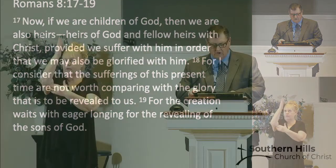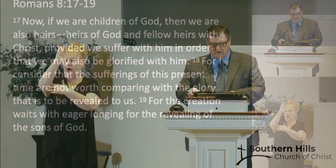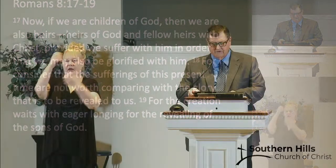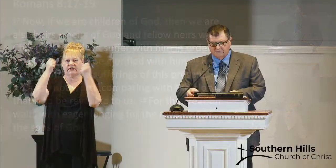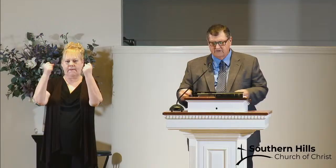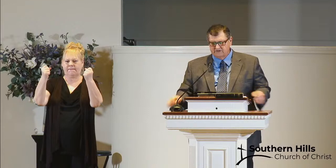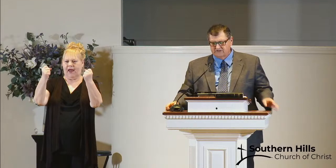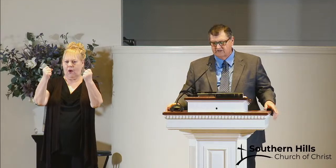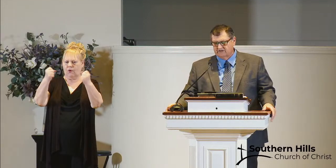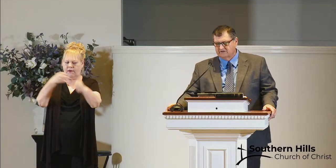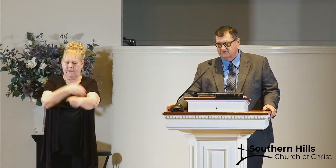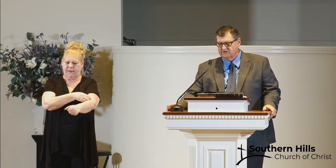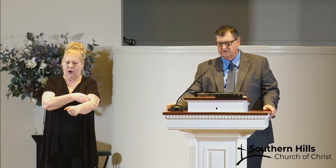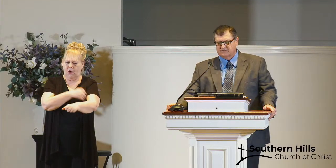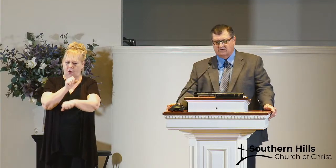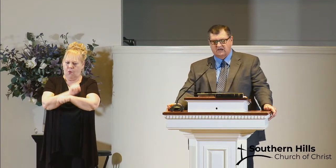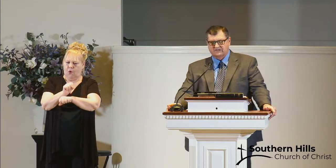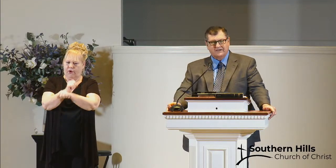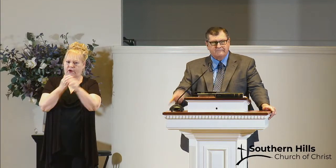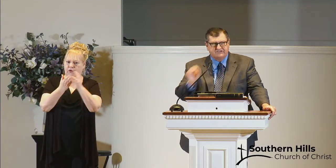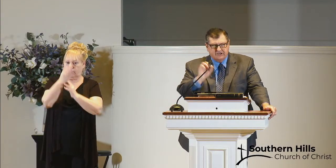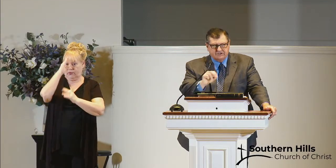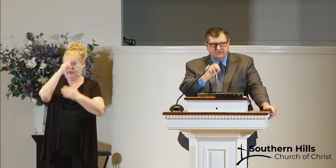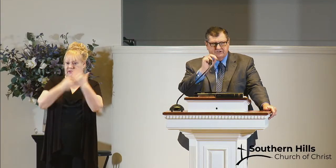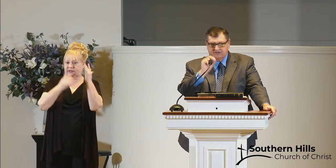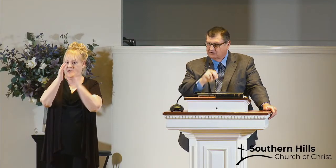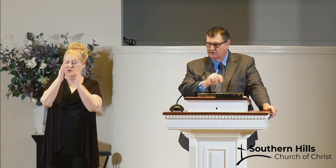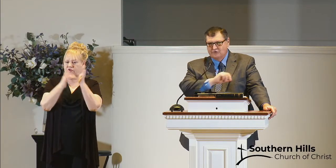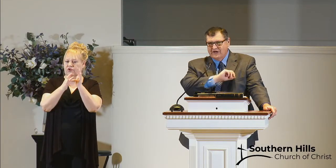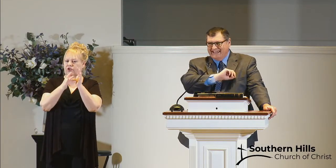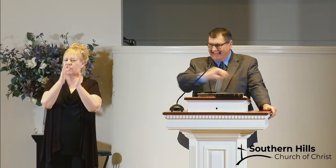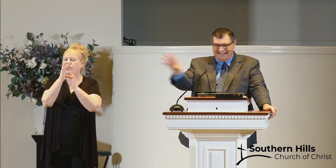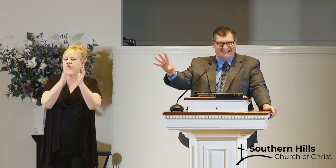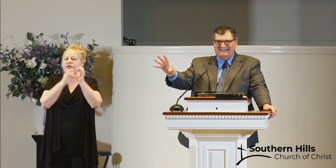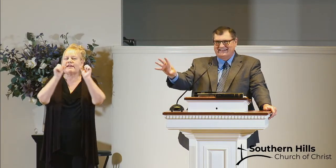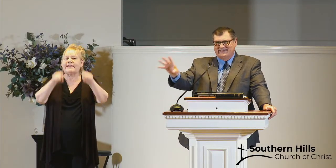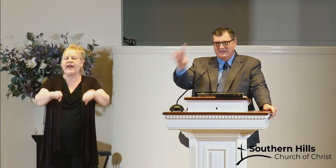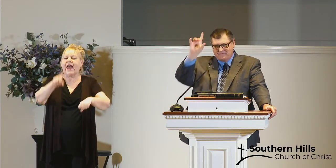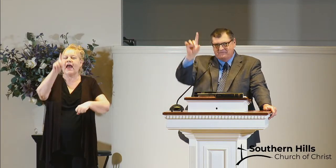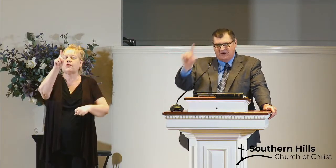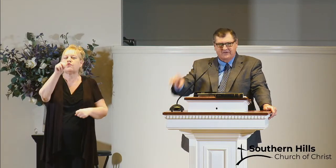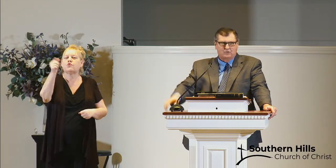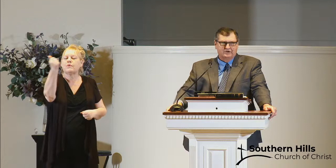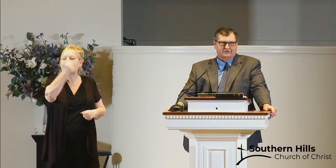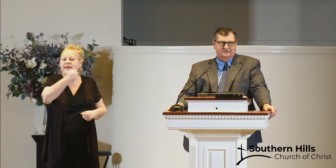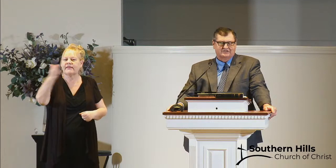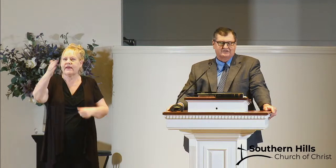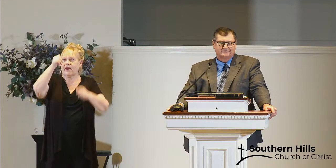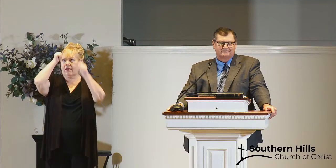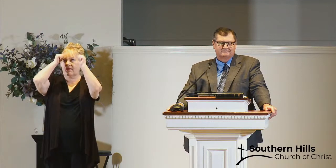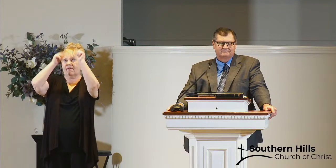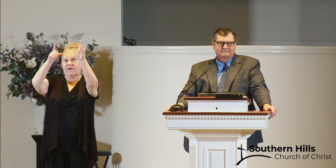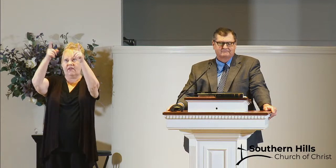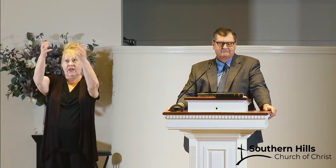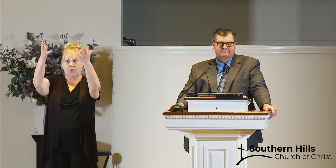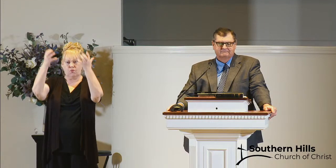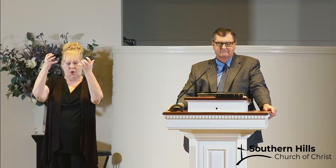working through his son jesus christ jesus can do anything the father wills